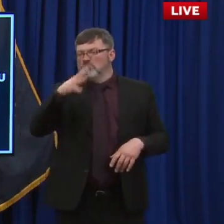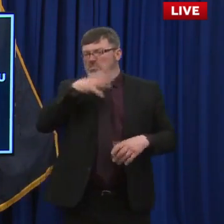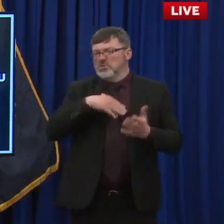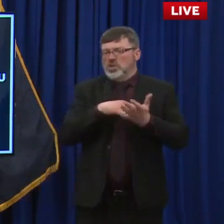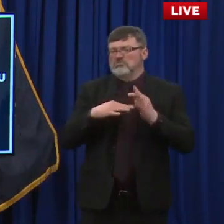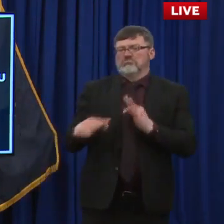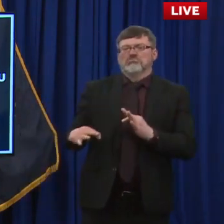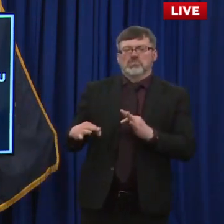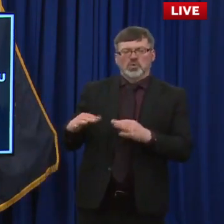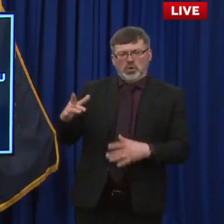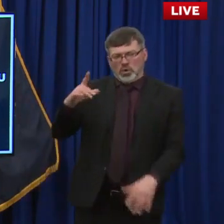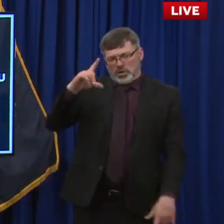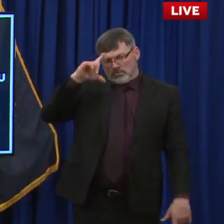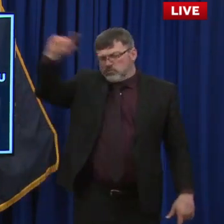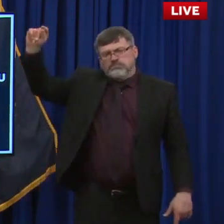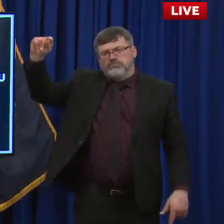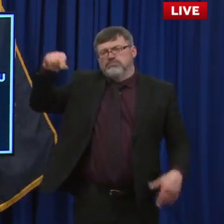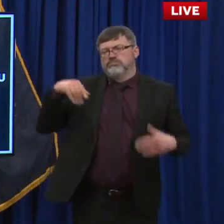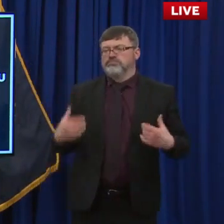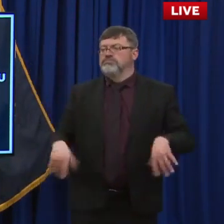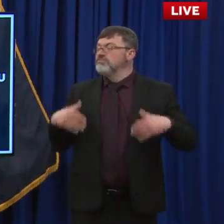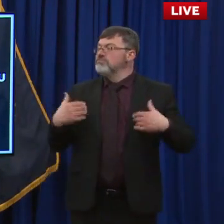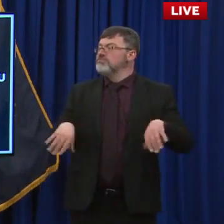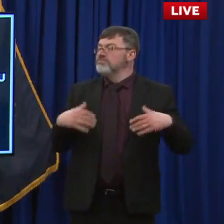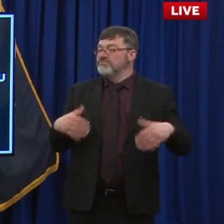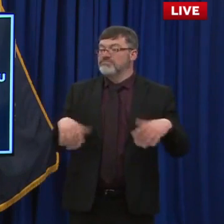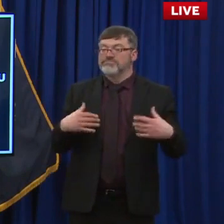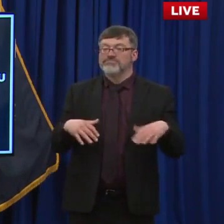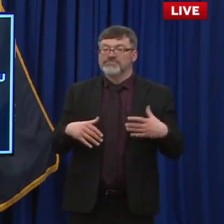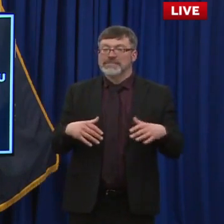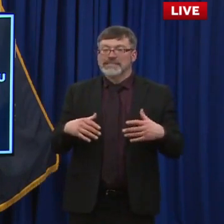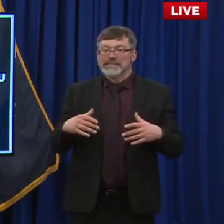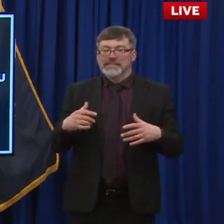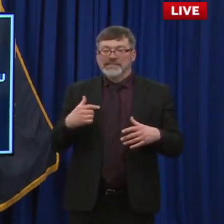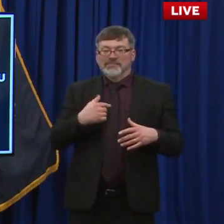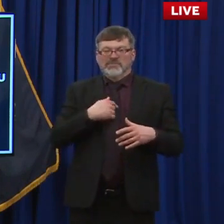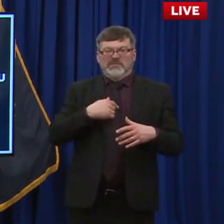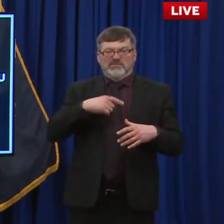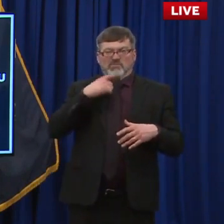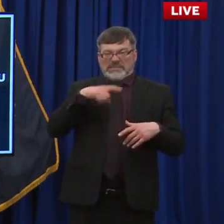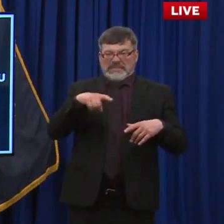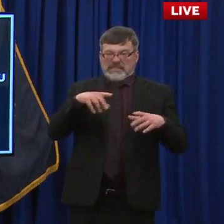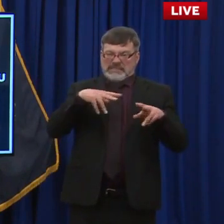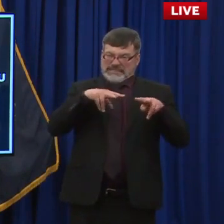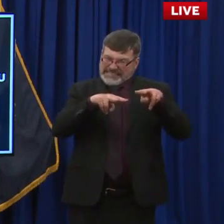where a lot of our emphasis and effort has been going really on a one on one basis, which is which has been terrific.